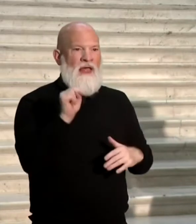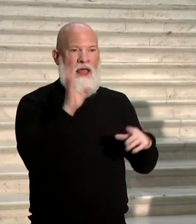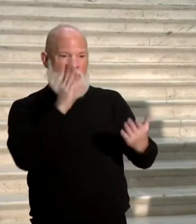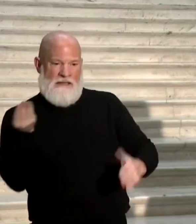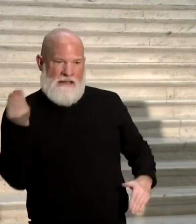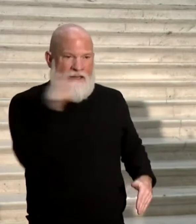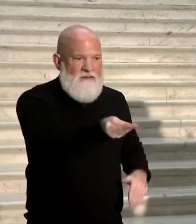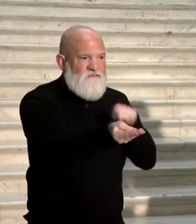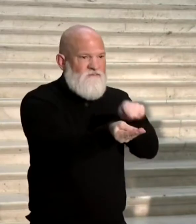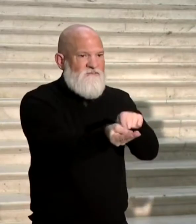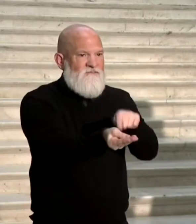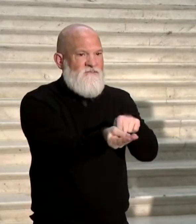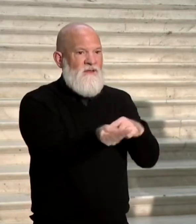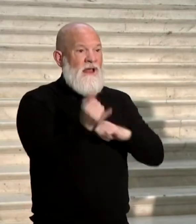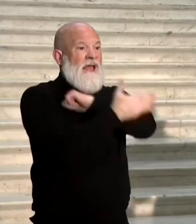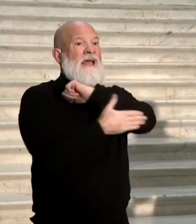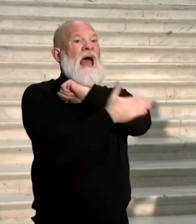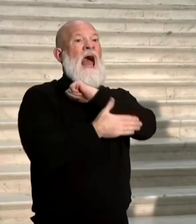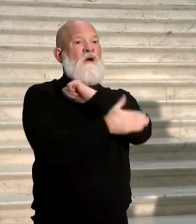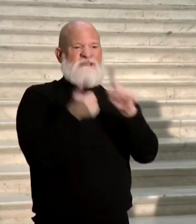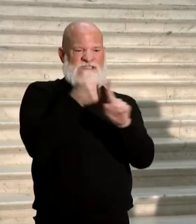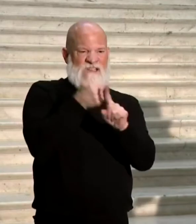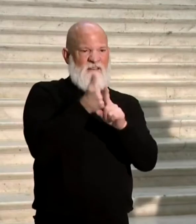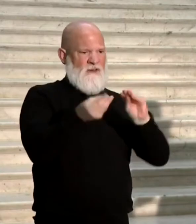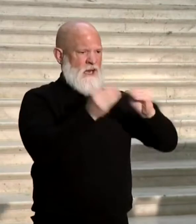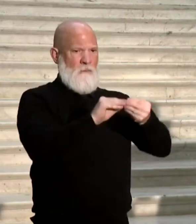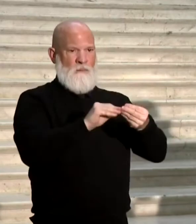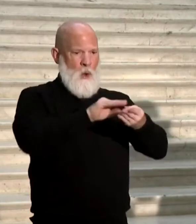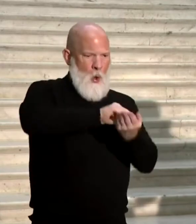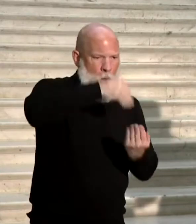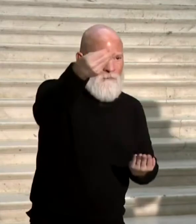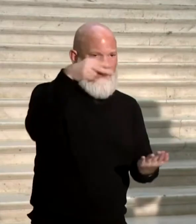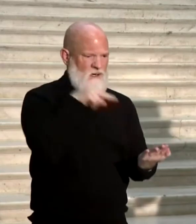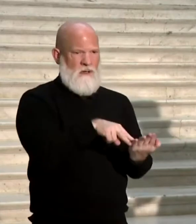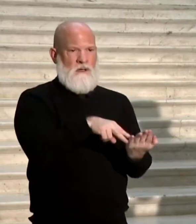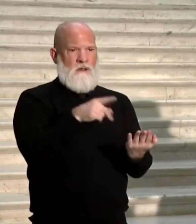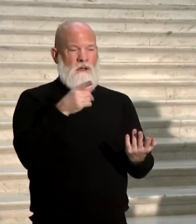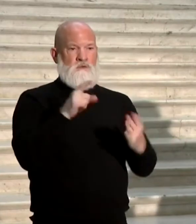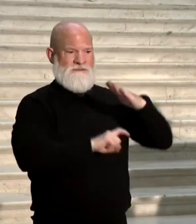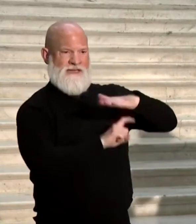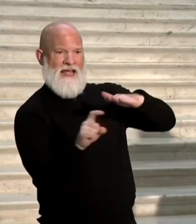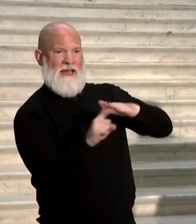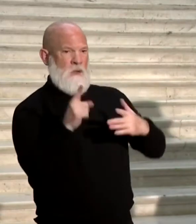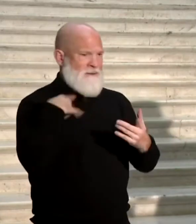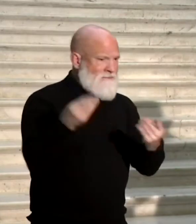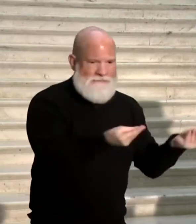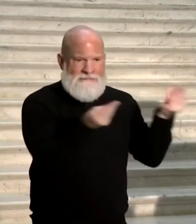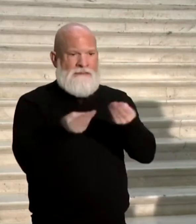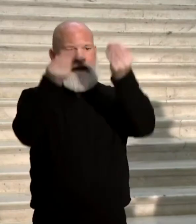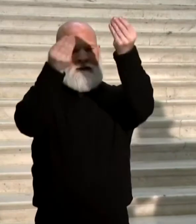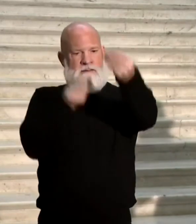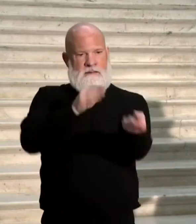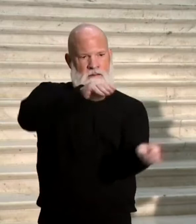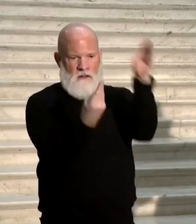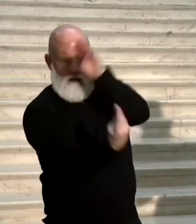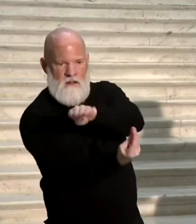that on a flat, unfolded piece of paper on the absentee ballot slash emergency ballot. That's a normal process for